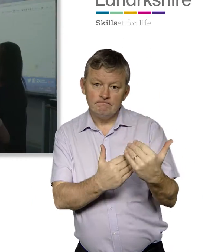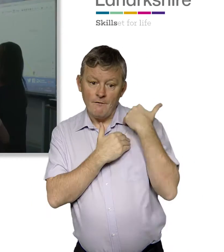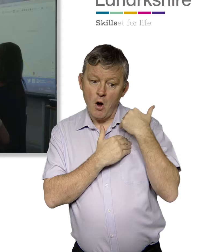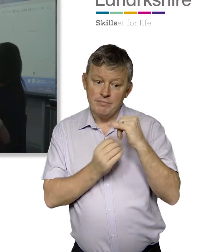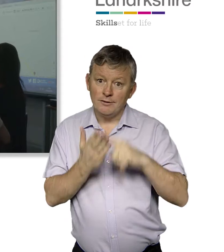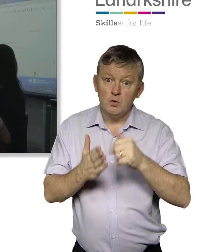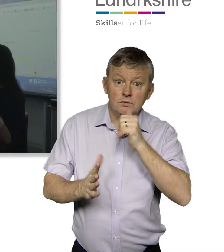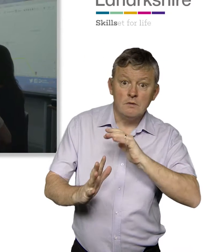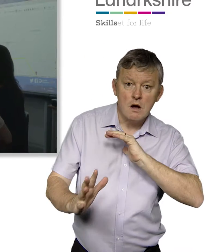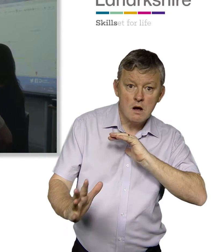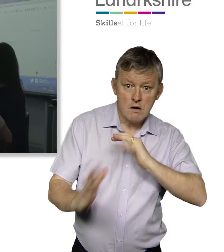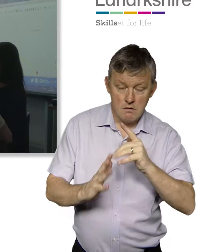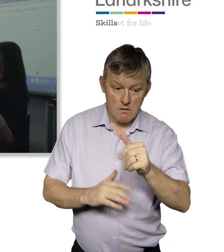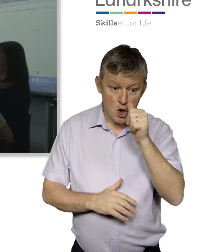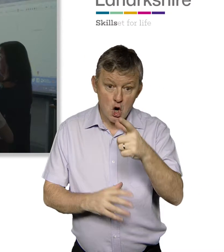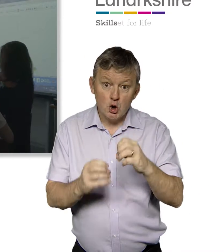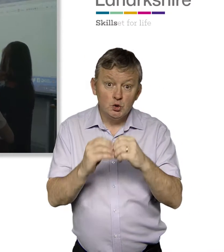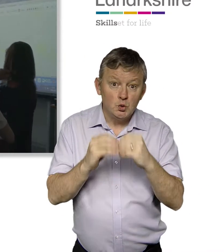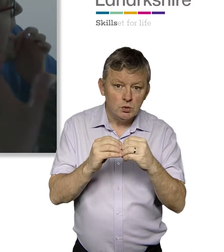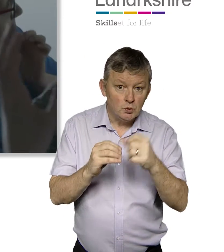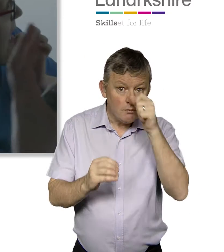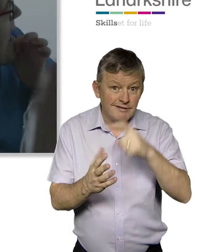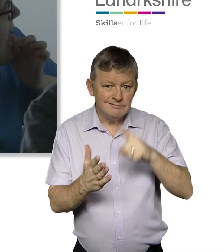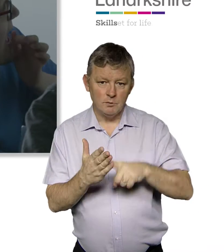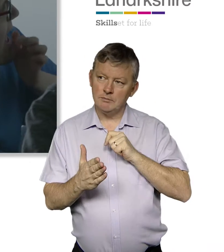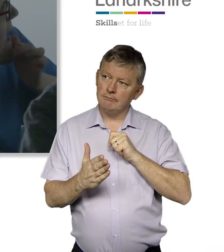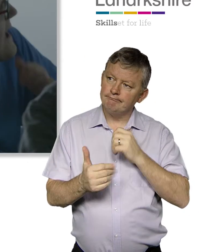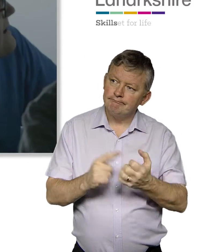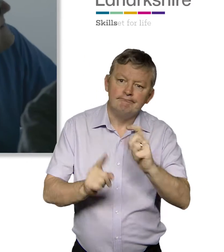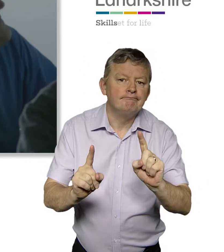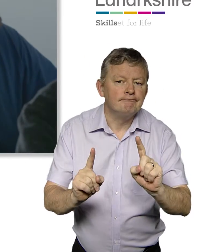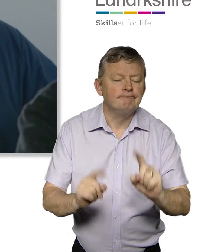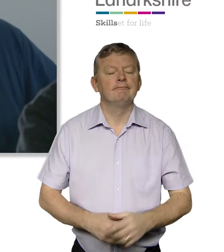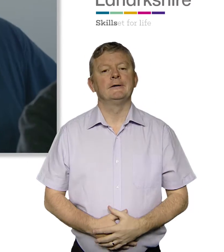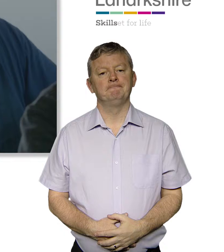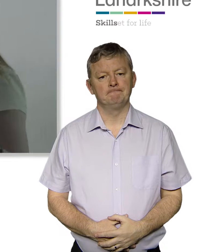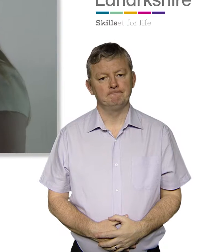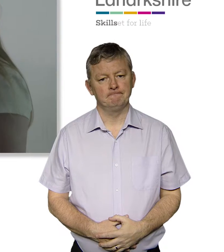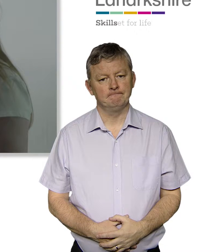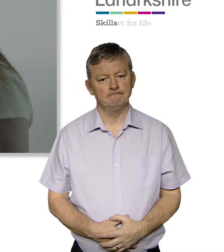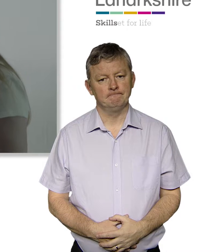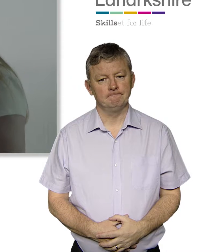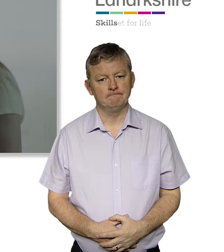of their responsibilities towards BSL users and that students who use BSL know what to expect